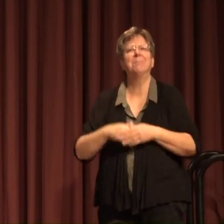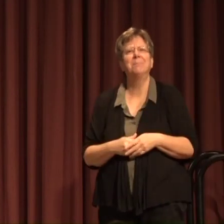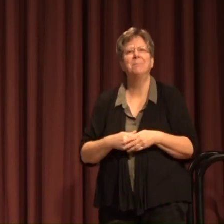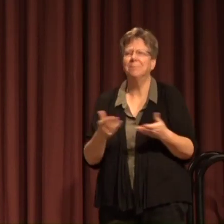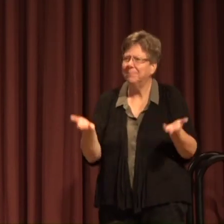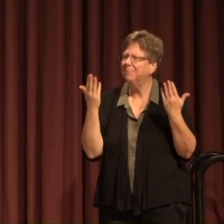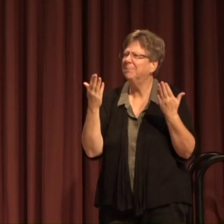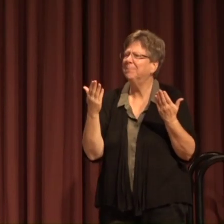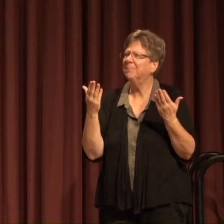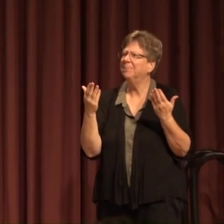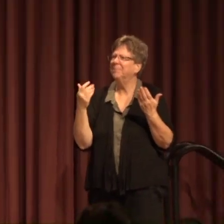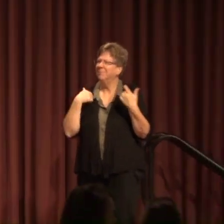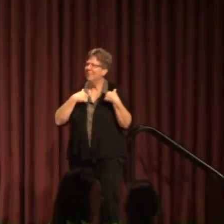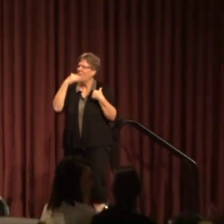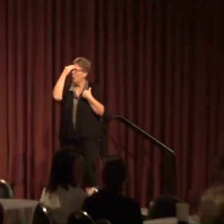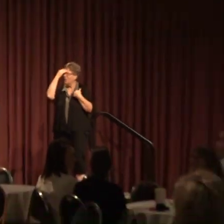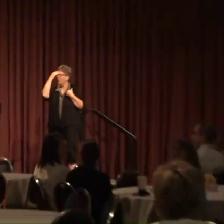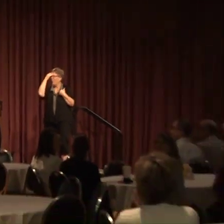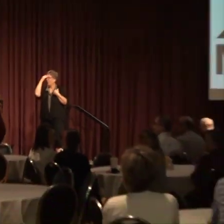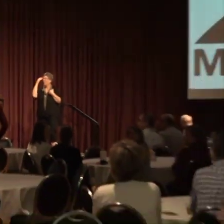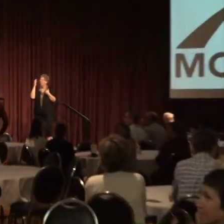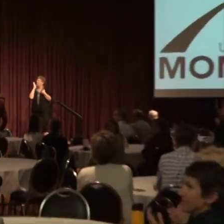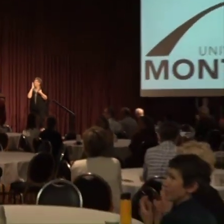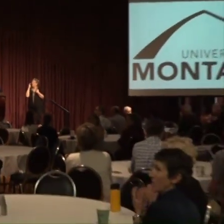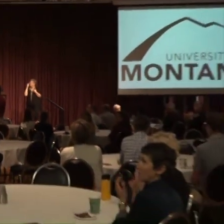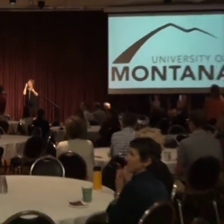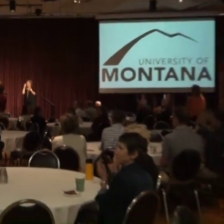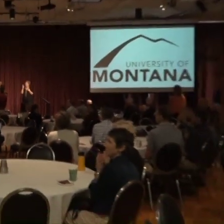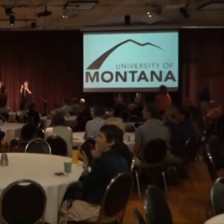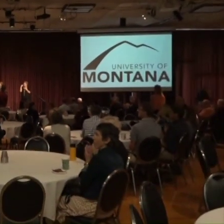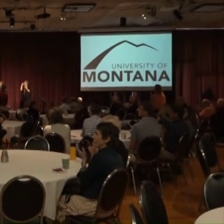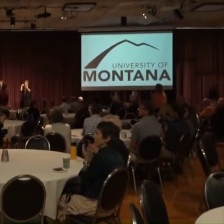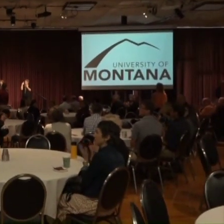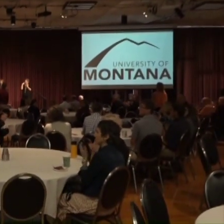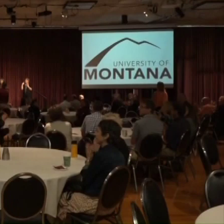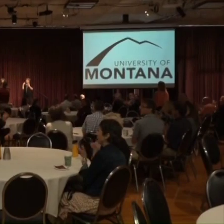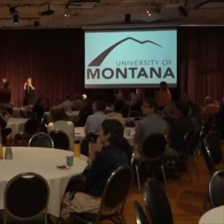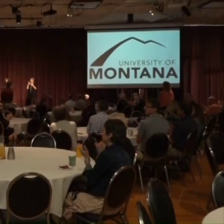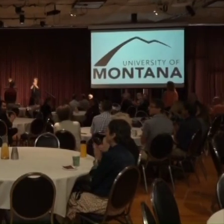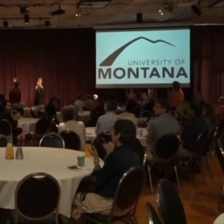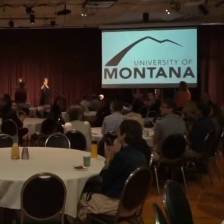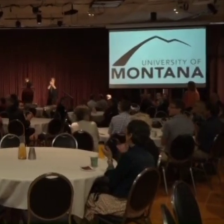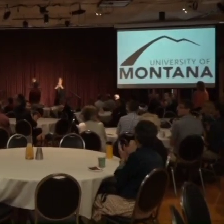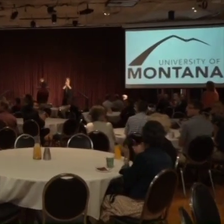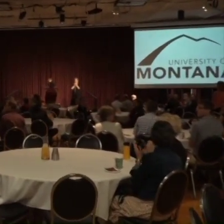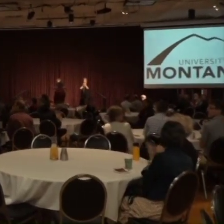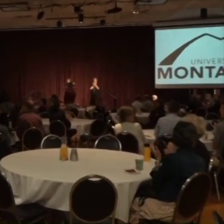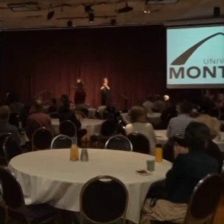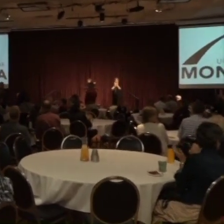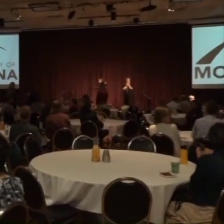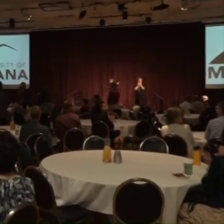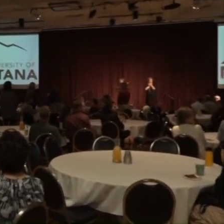30 seconds so we know welcome